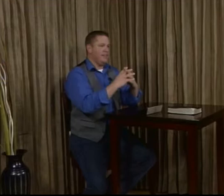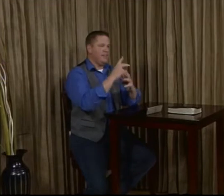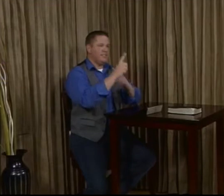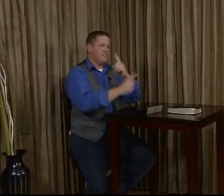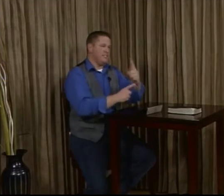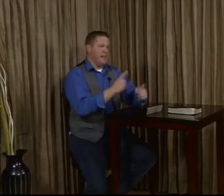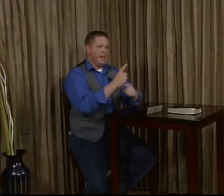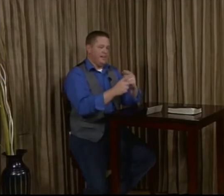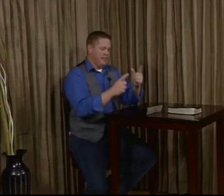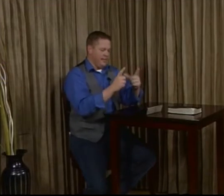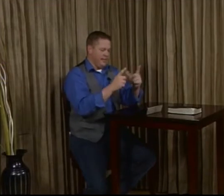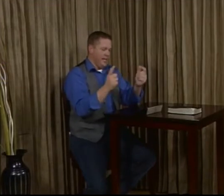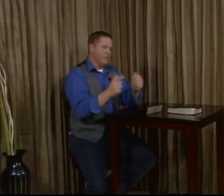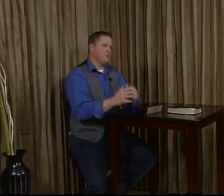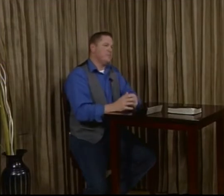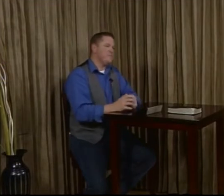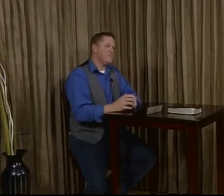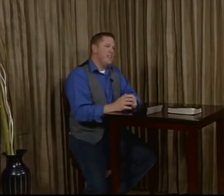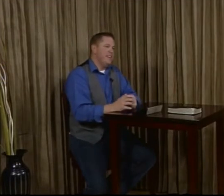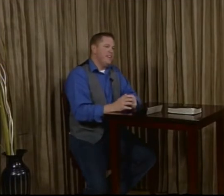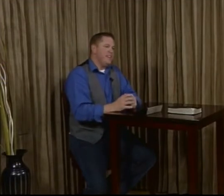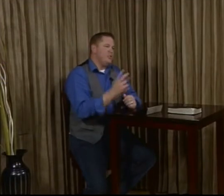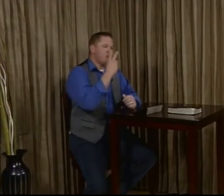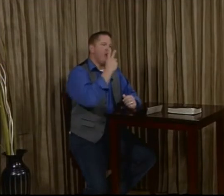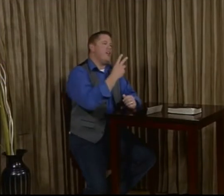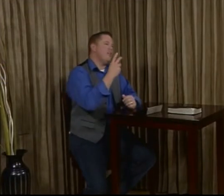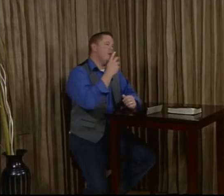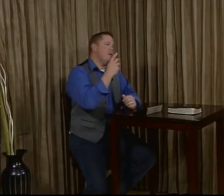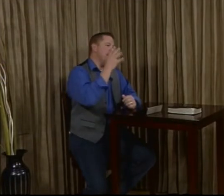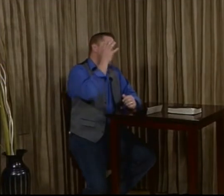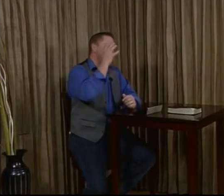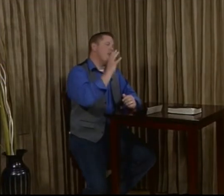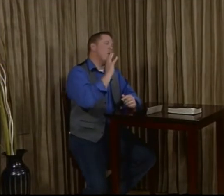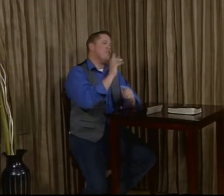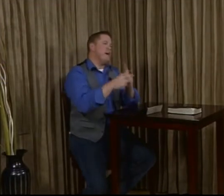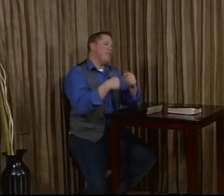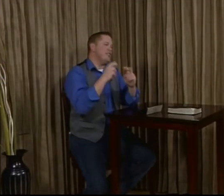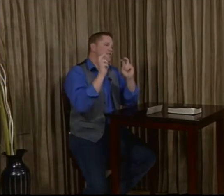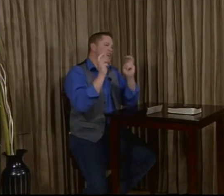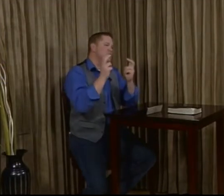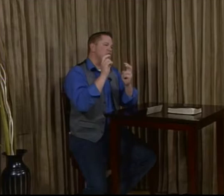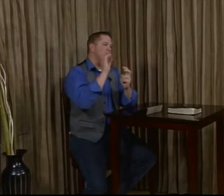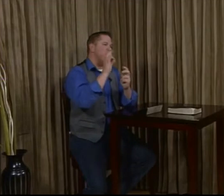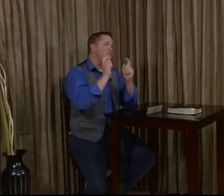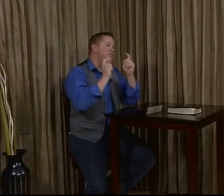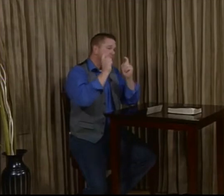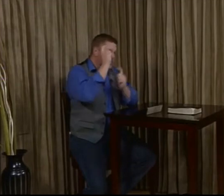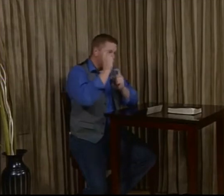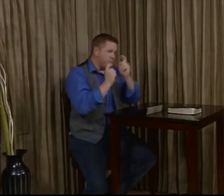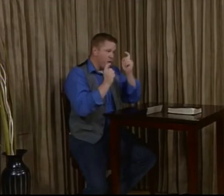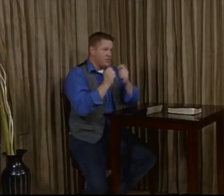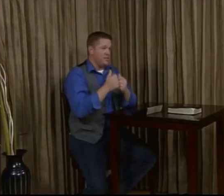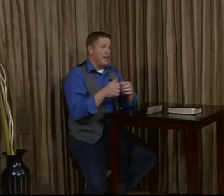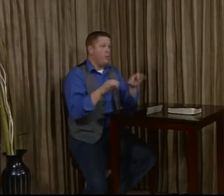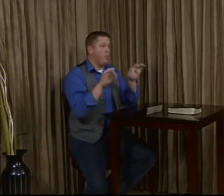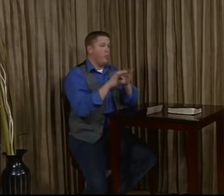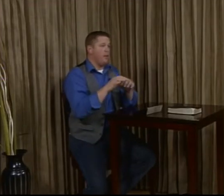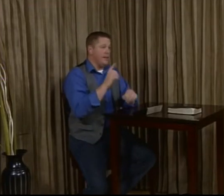American sign language. Now, you saw my dad talked about the subject of facial expressions and how important it